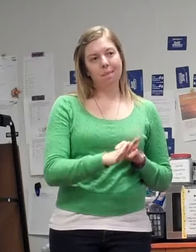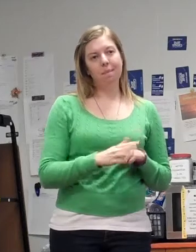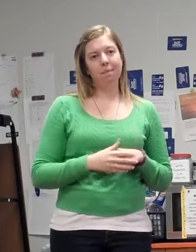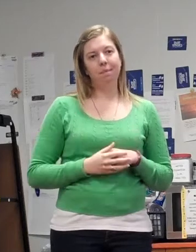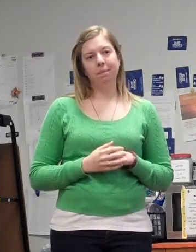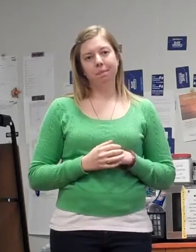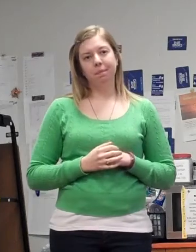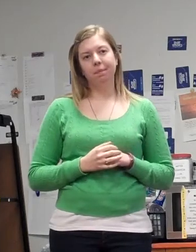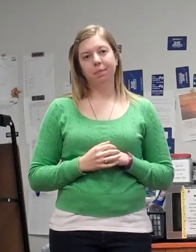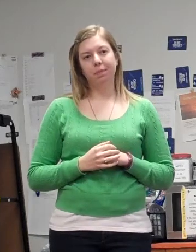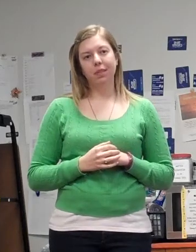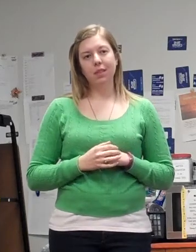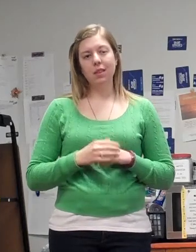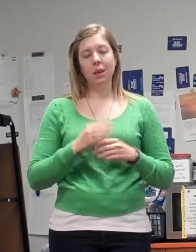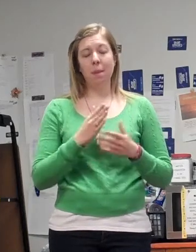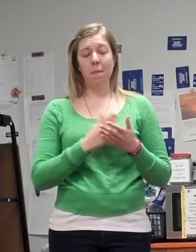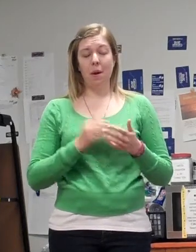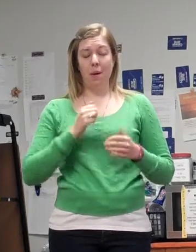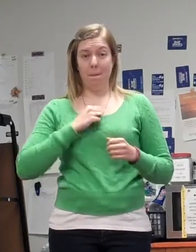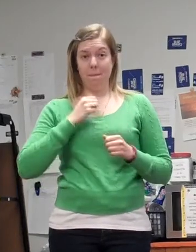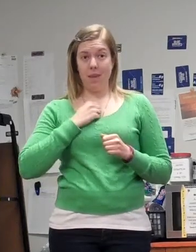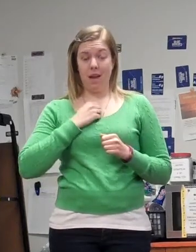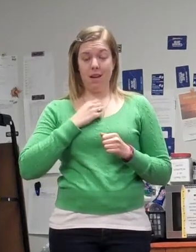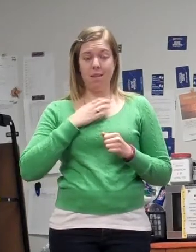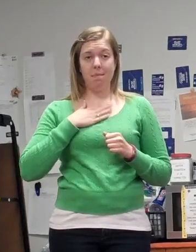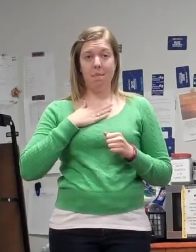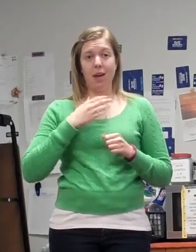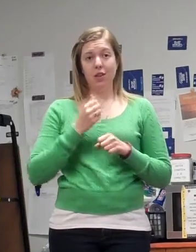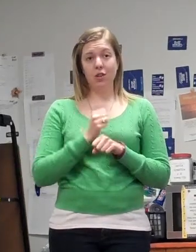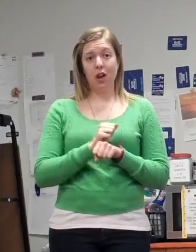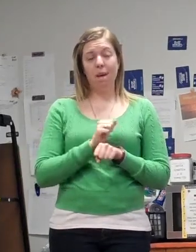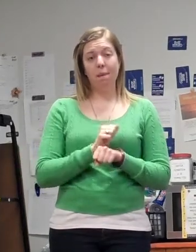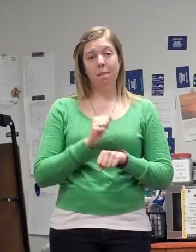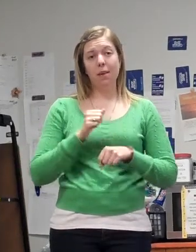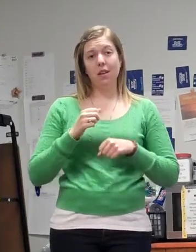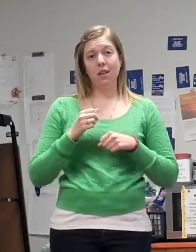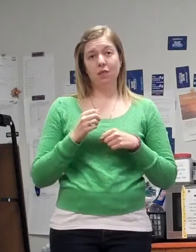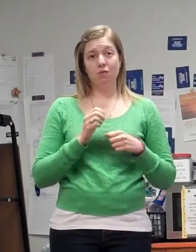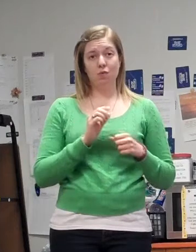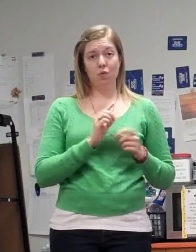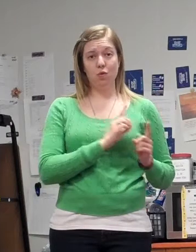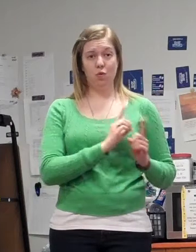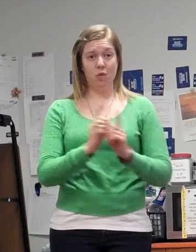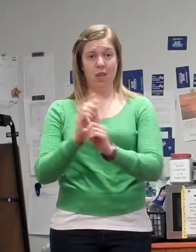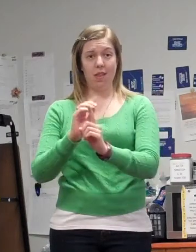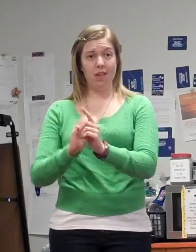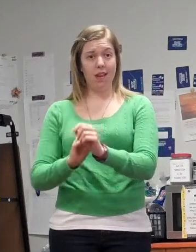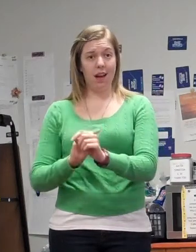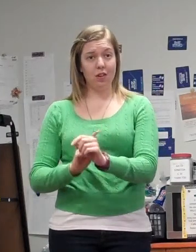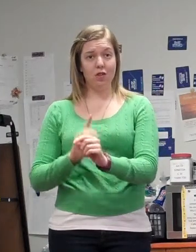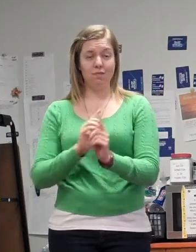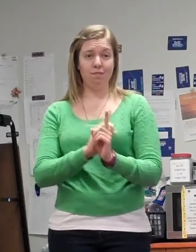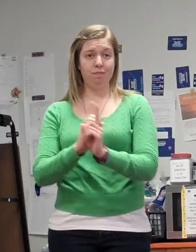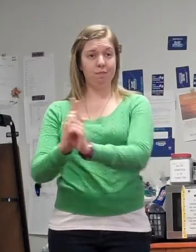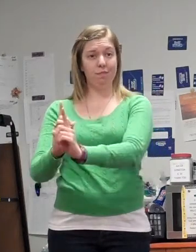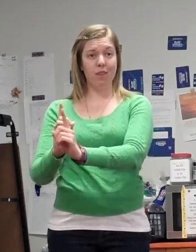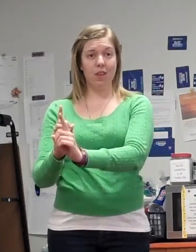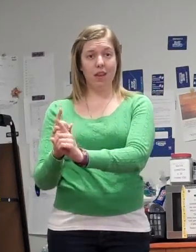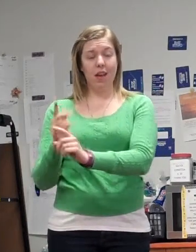doctor when a patient died. I would have to go with him to speak to family. So we did. We'd get them in a room, and